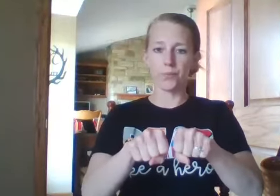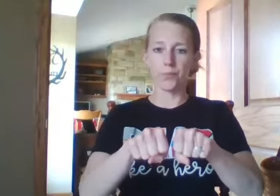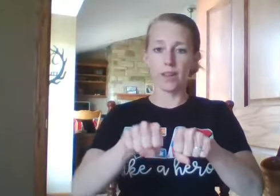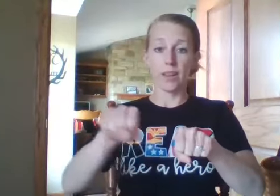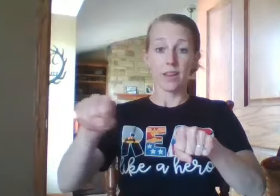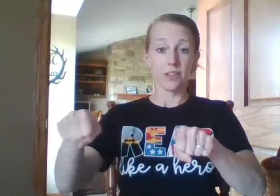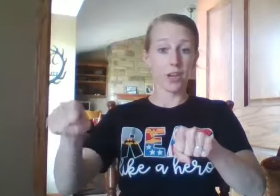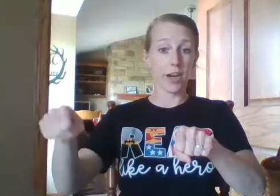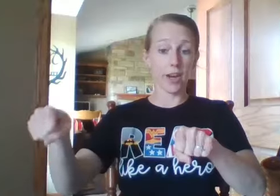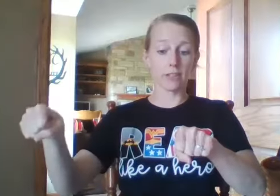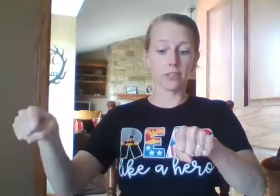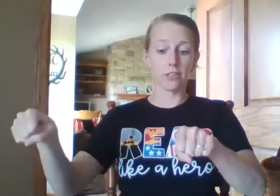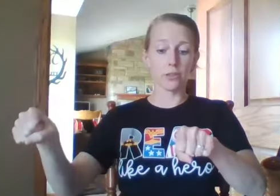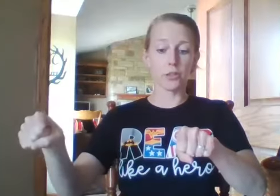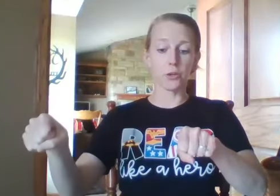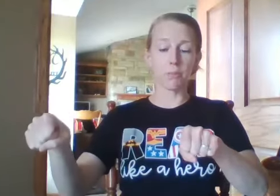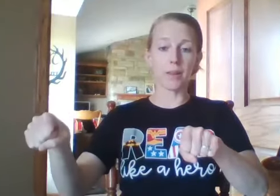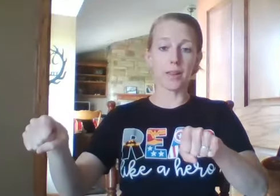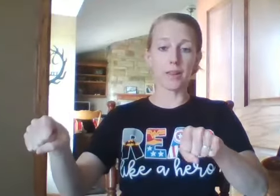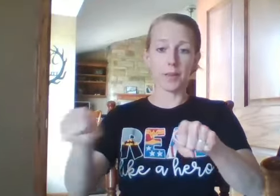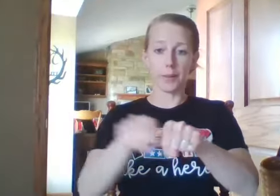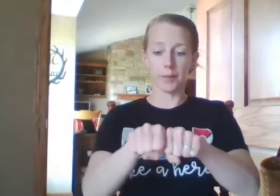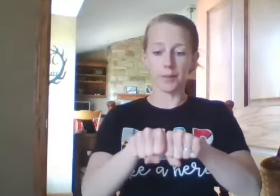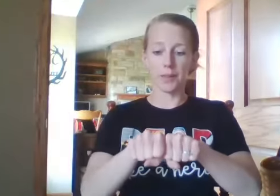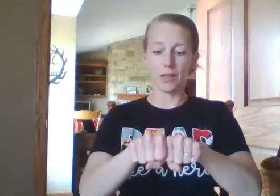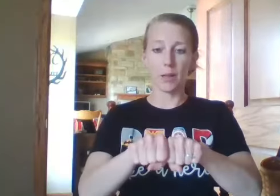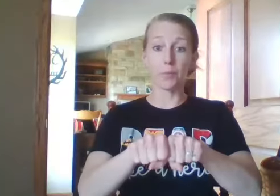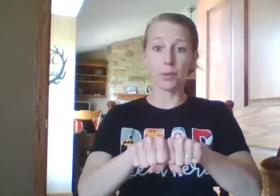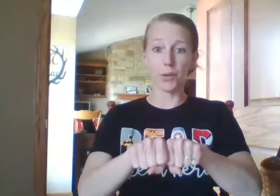Change to bull. Bloom.